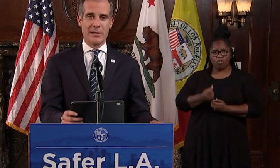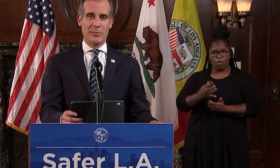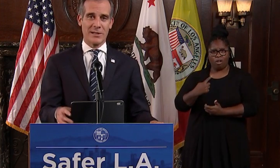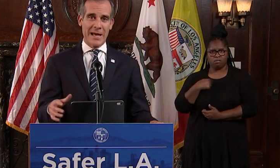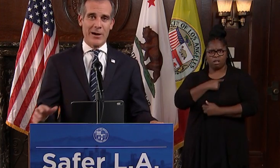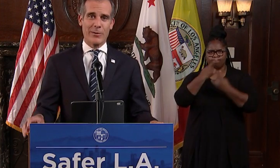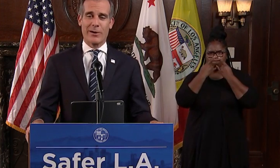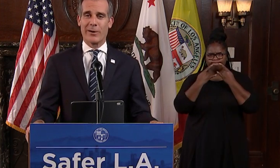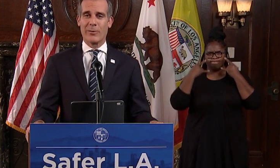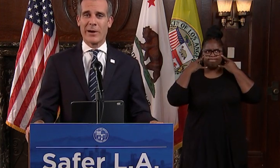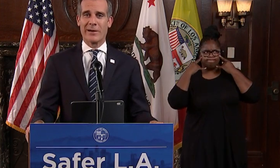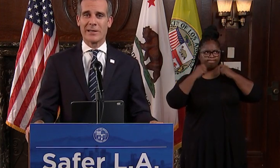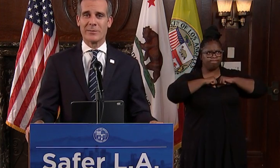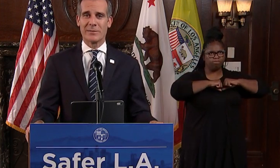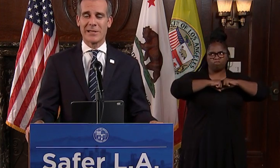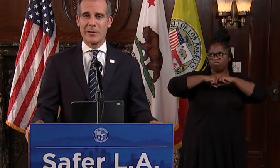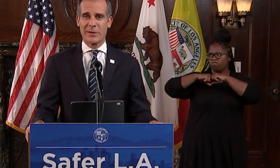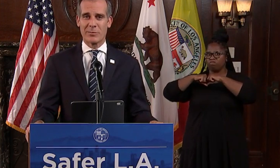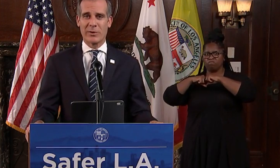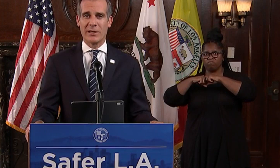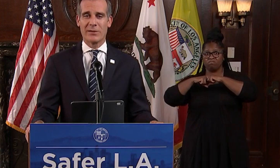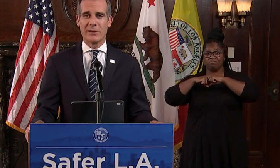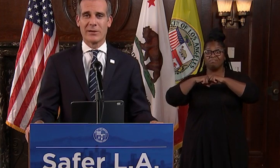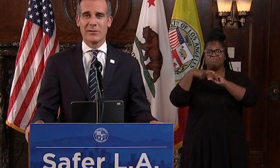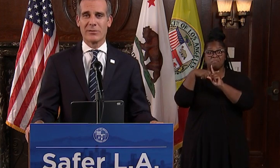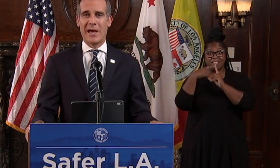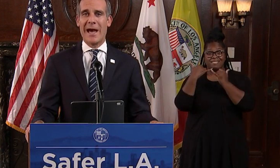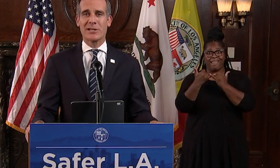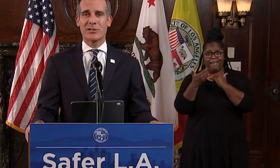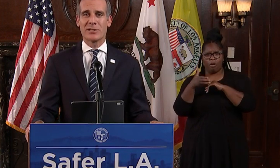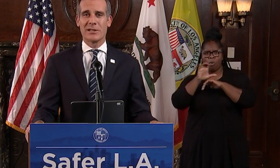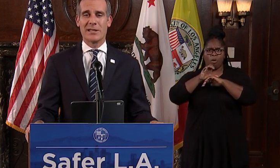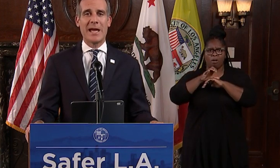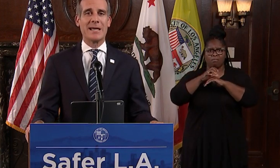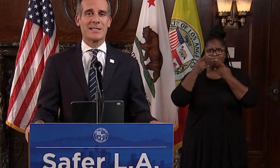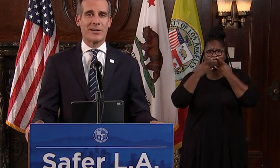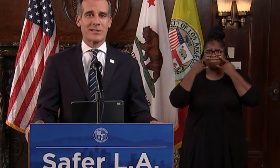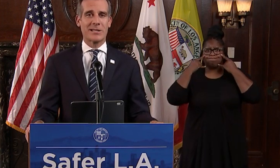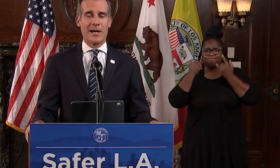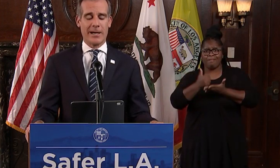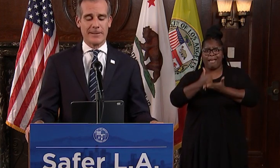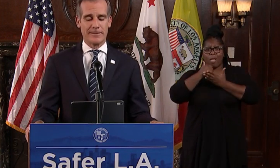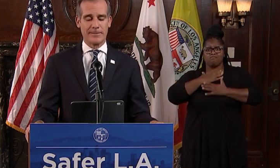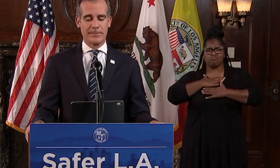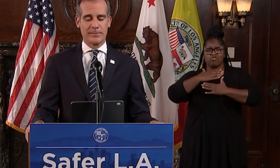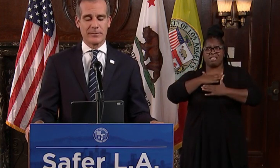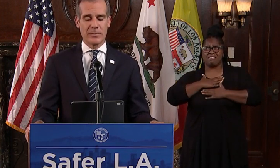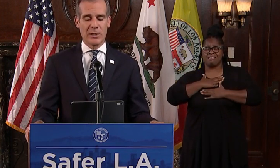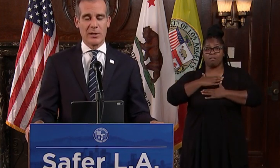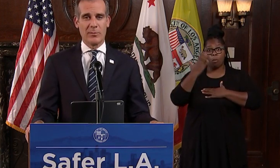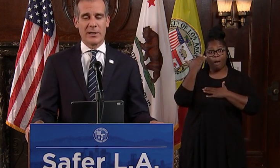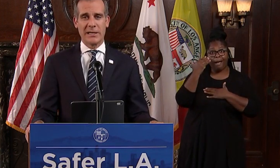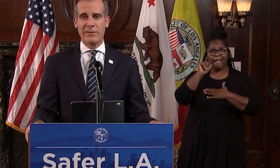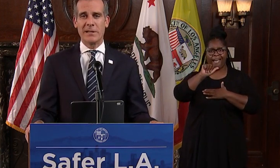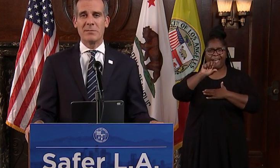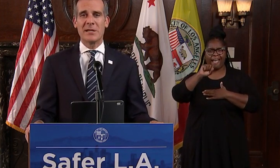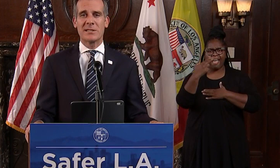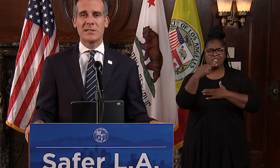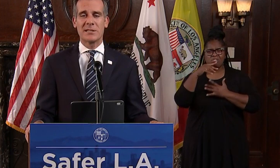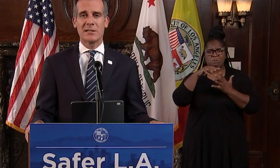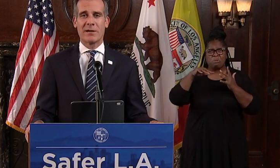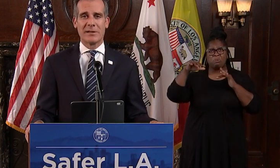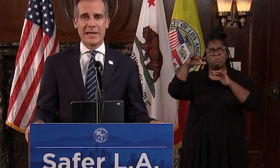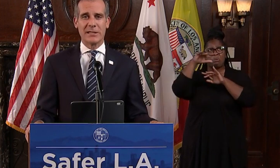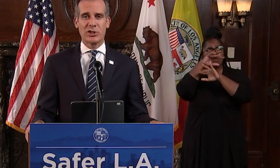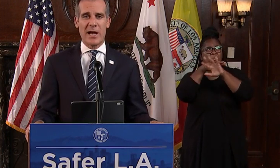but now we're wearing them to help us breathe through the ash that hangs in our sky. But even in the